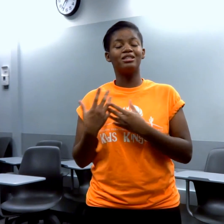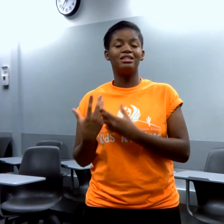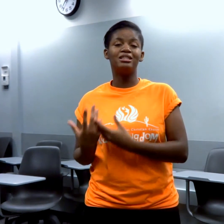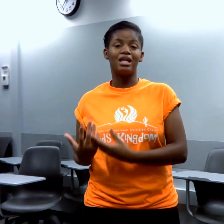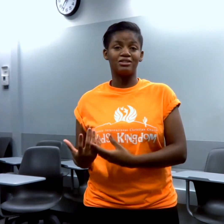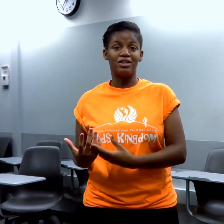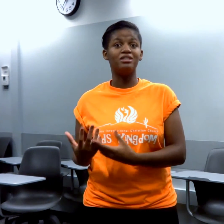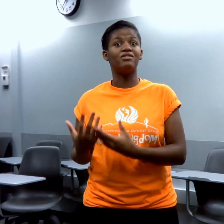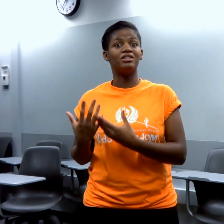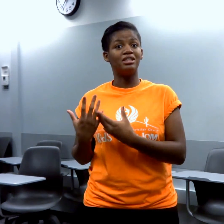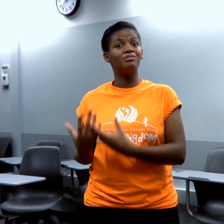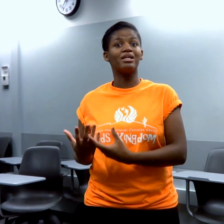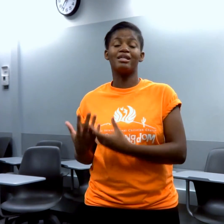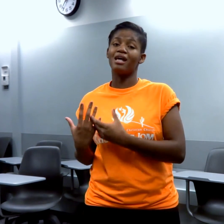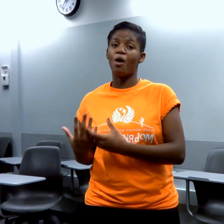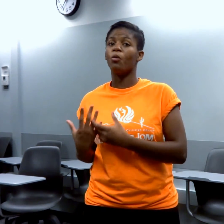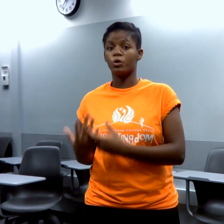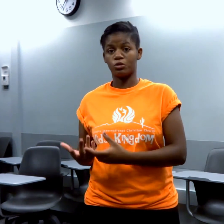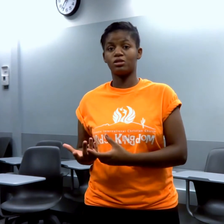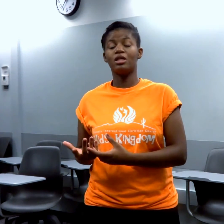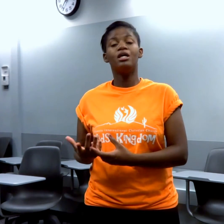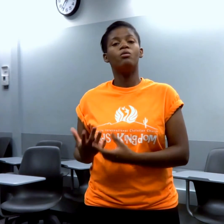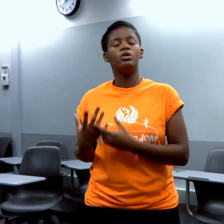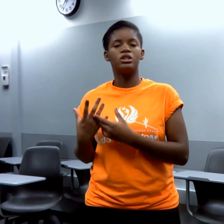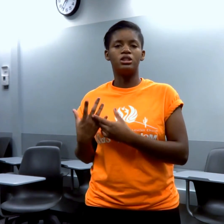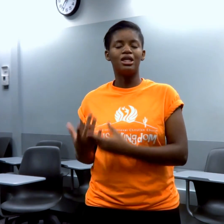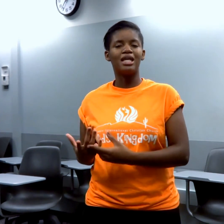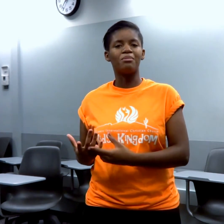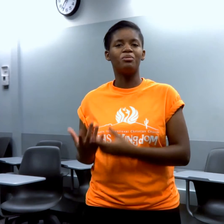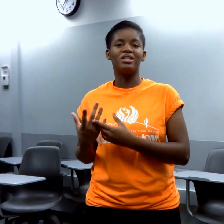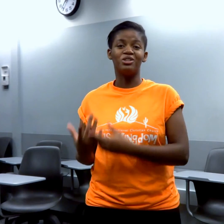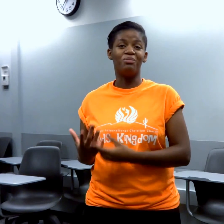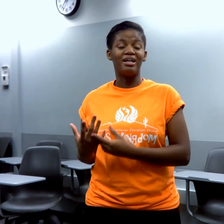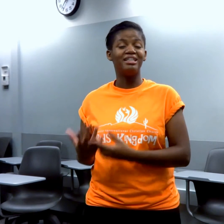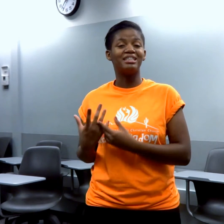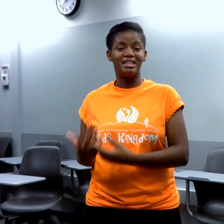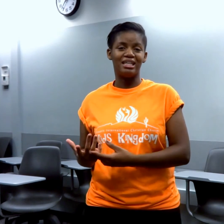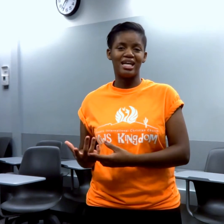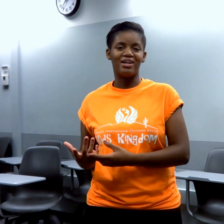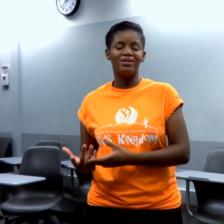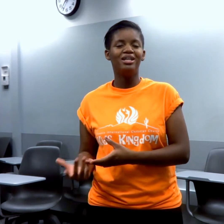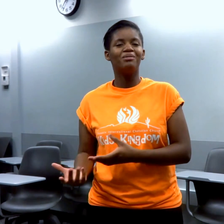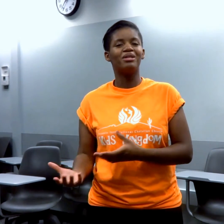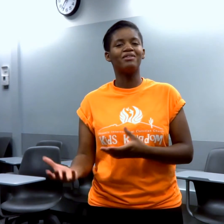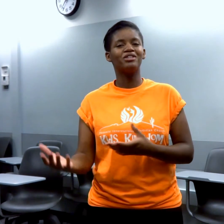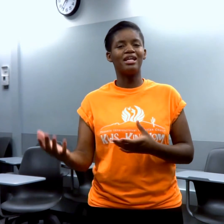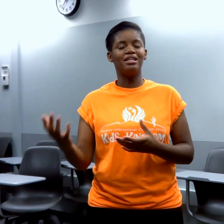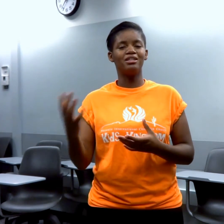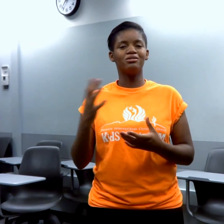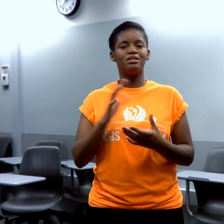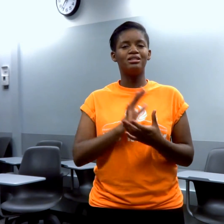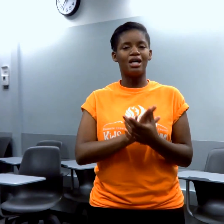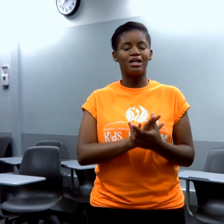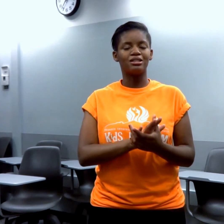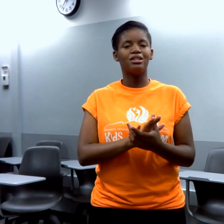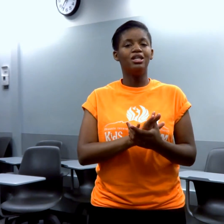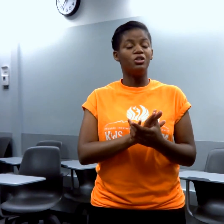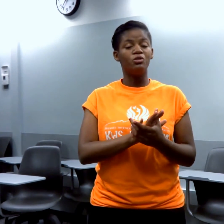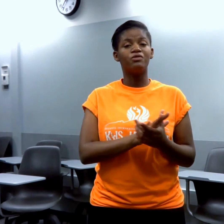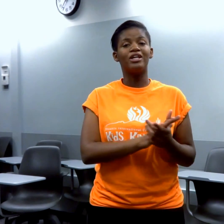the detox phase if it seems like it got worse, which it does happen because your body is cleaning out. But after that initial detox, you will find